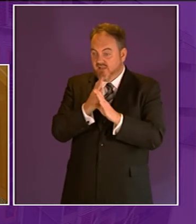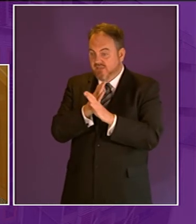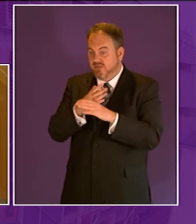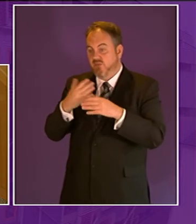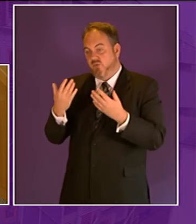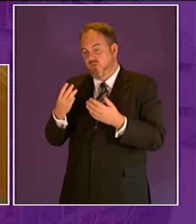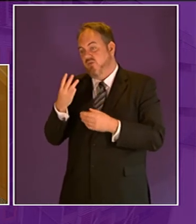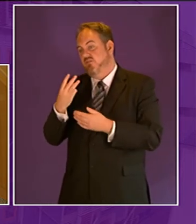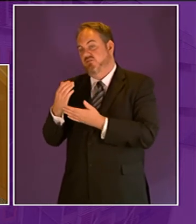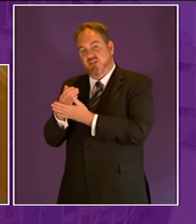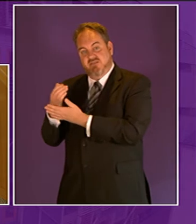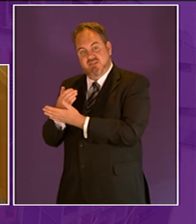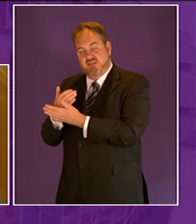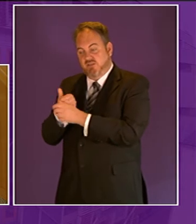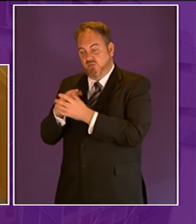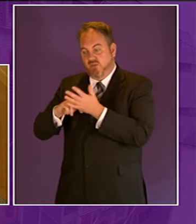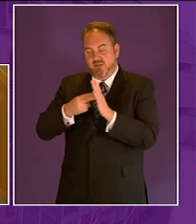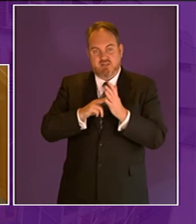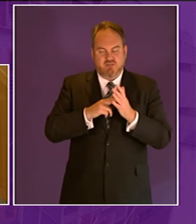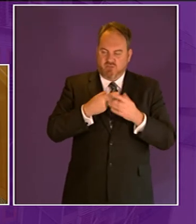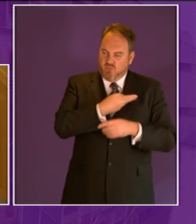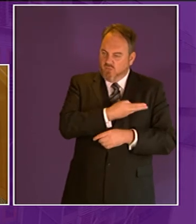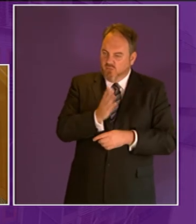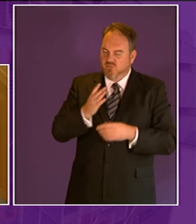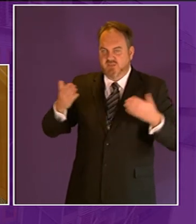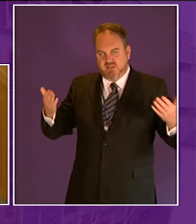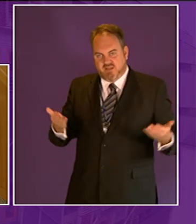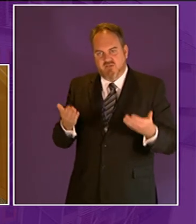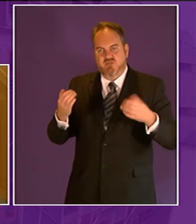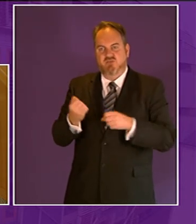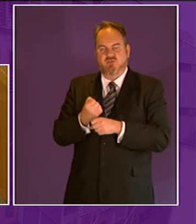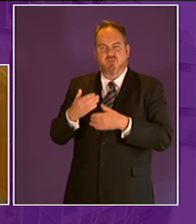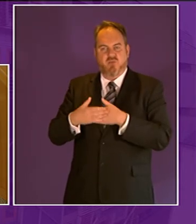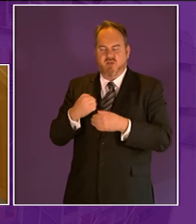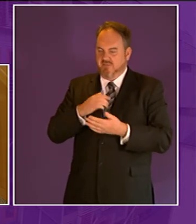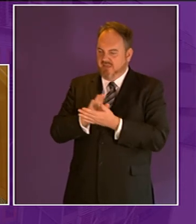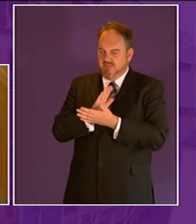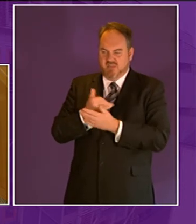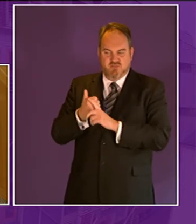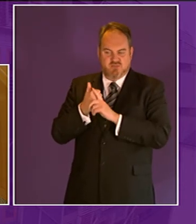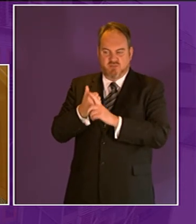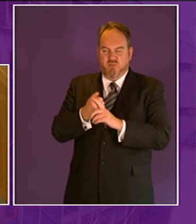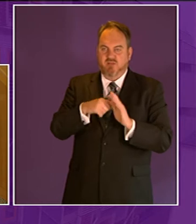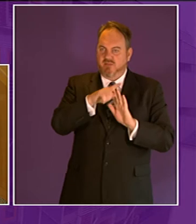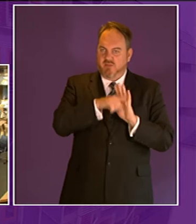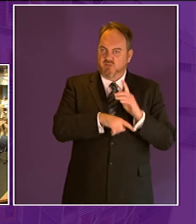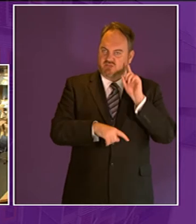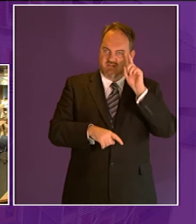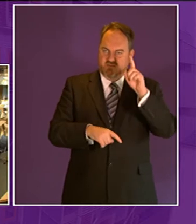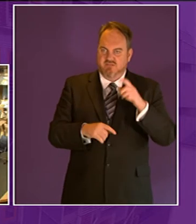role in providing outdoor learning and encouragement to do more i gladly support the motion thank you thank you very much